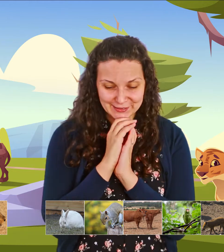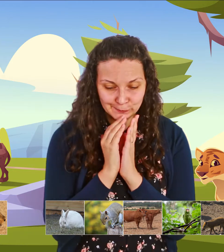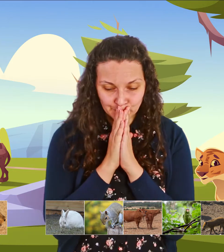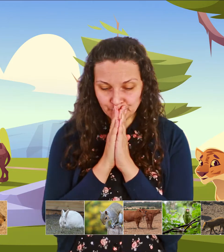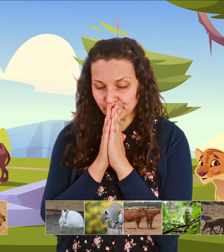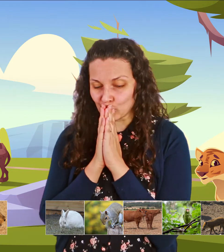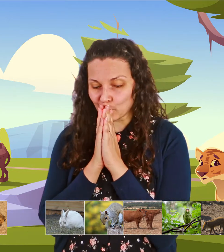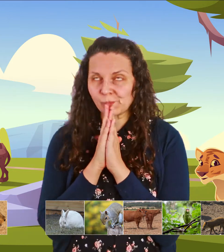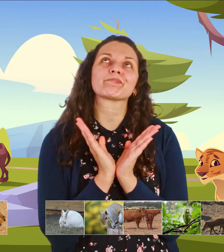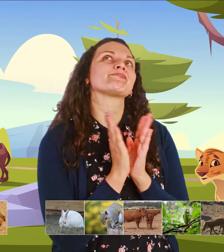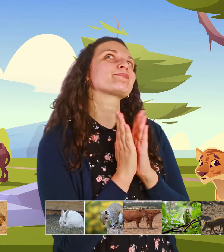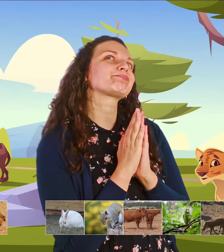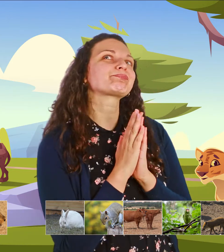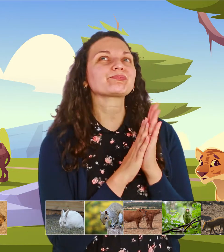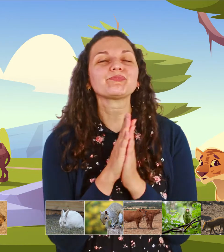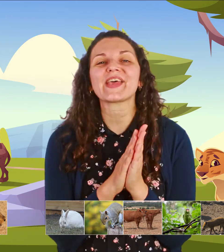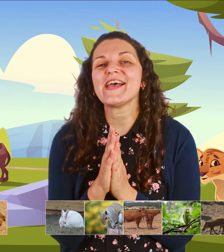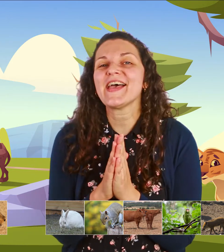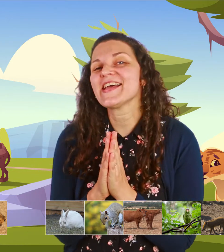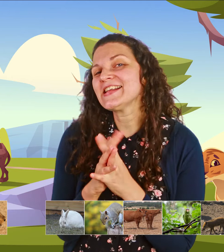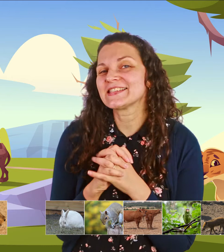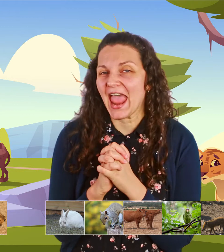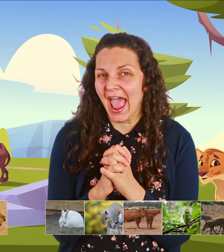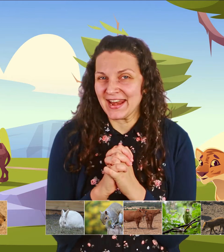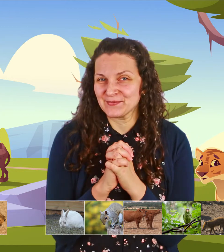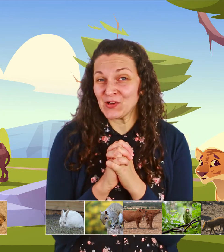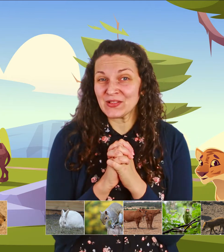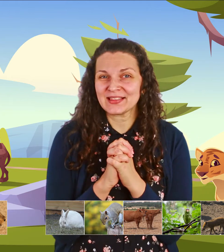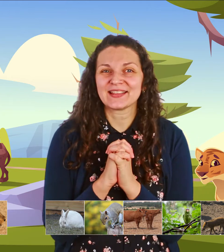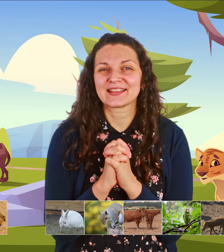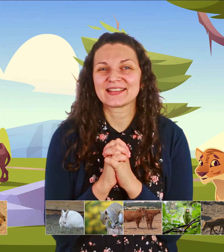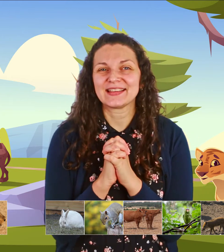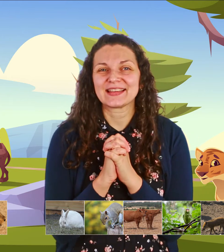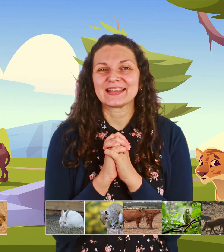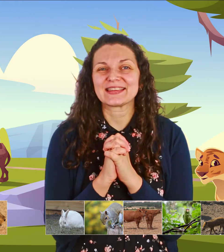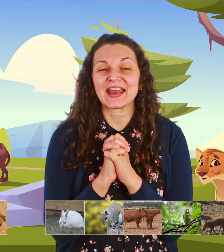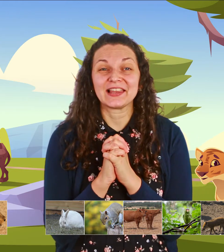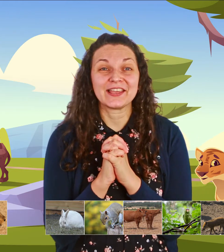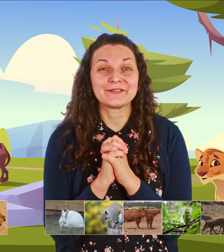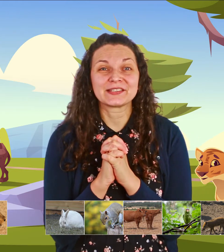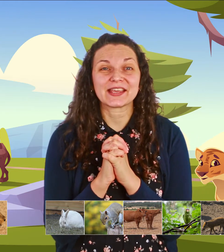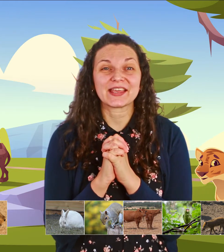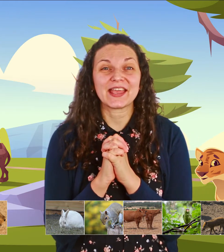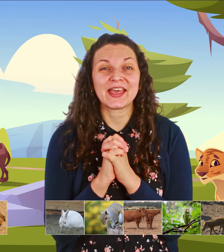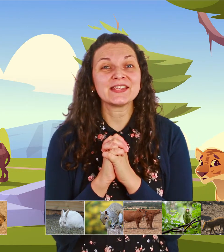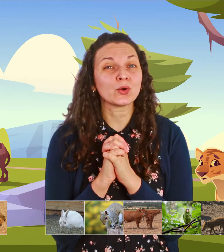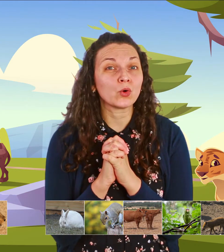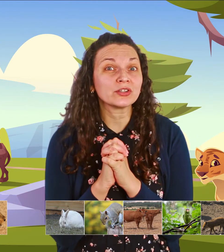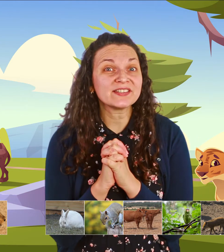it's an animal that lives in the woods